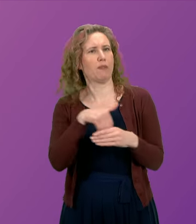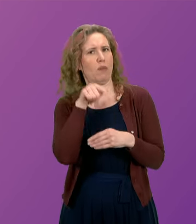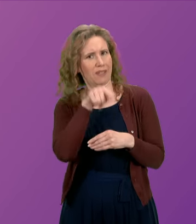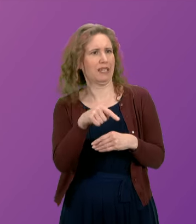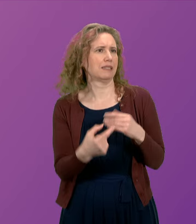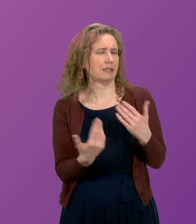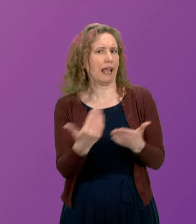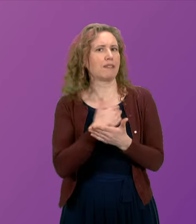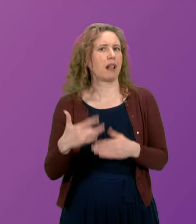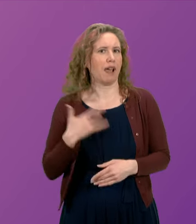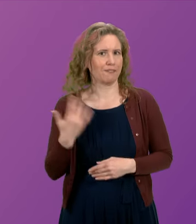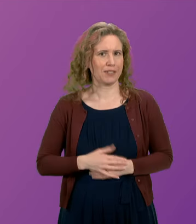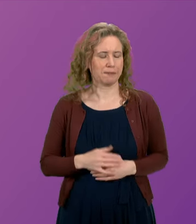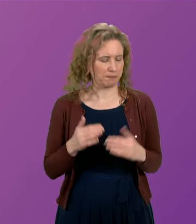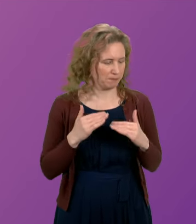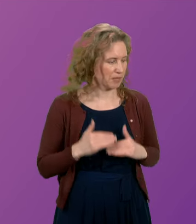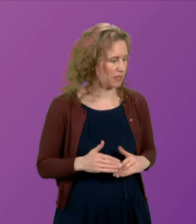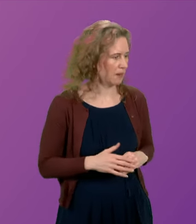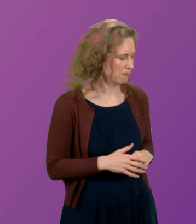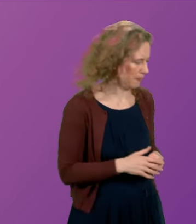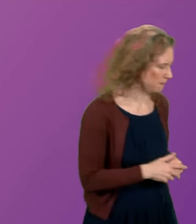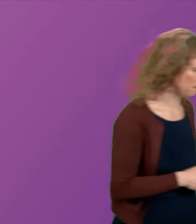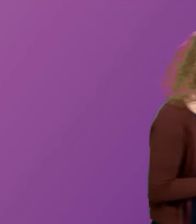exercise. Finley Carson